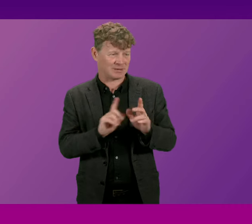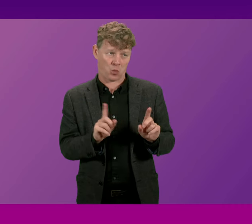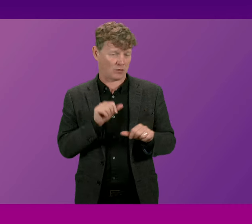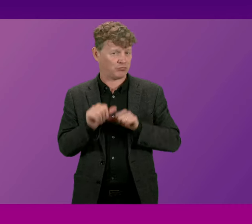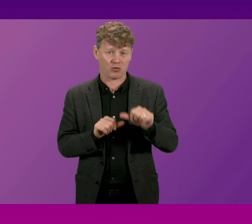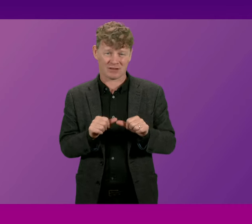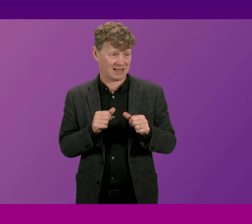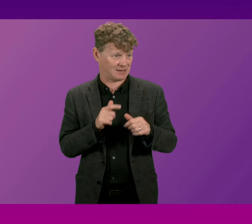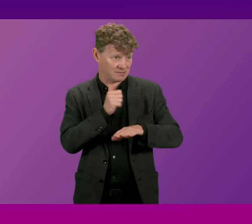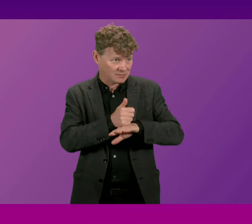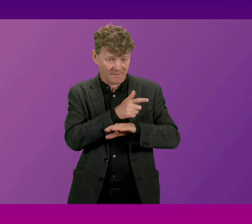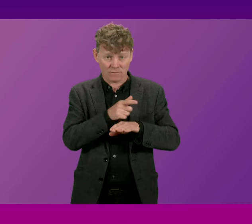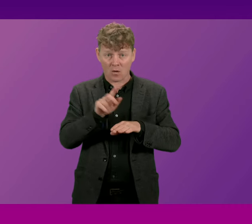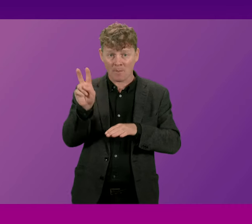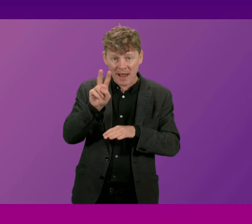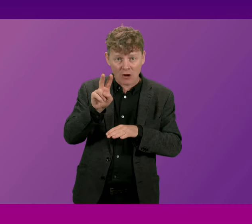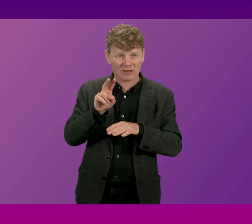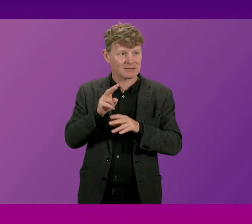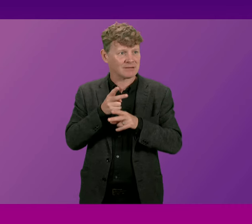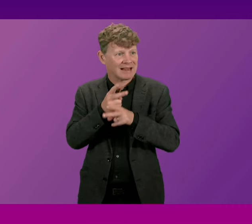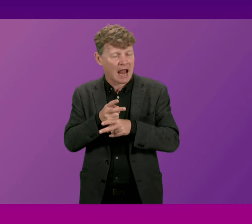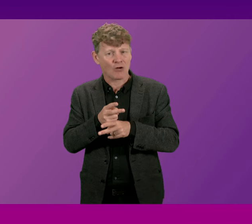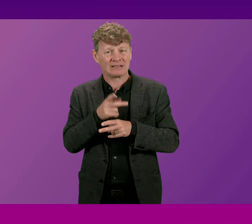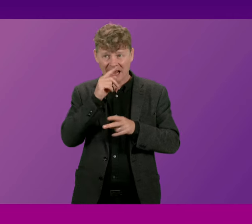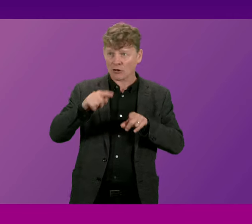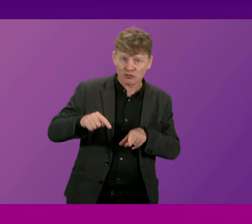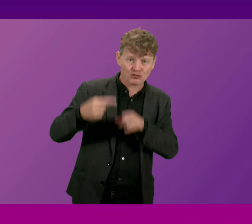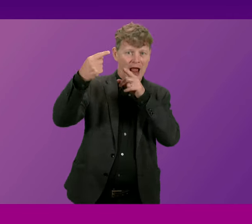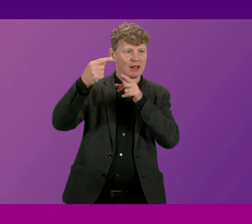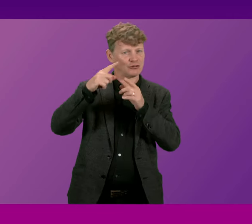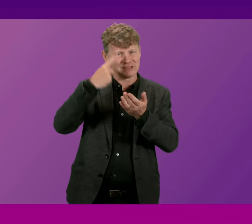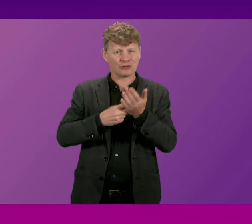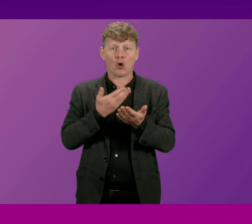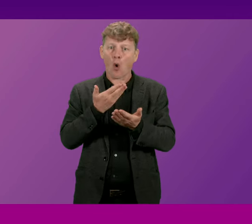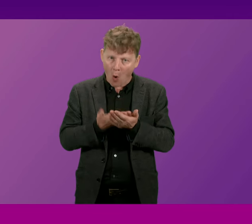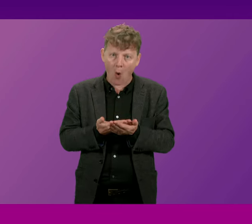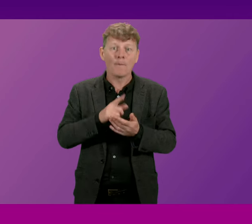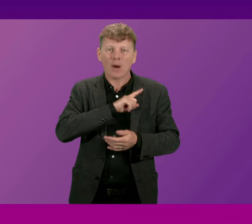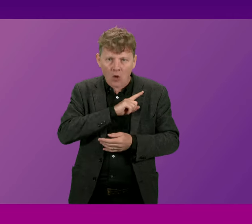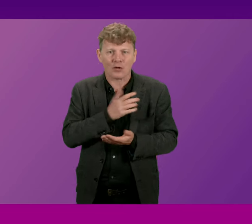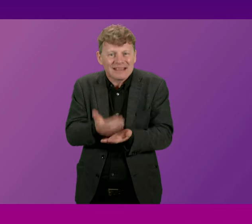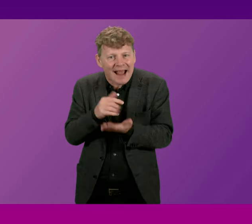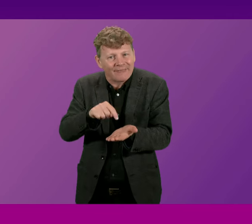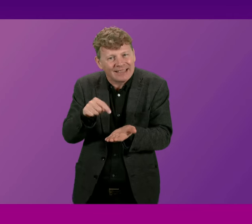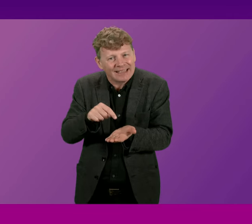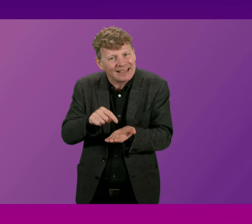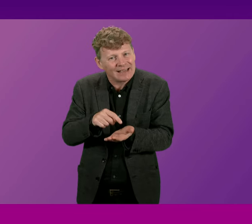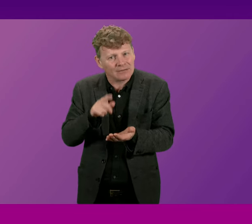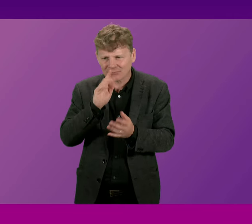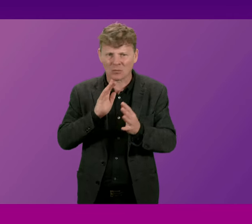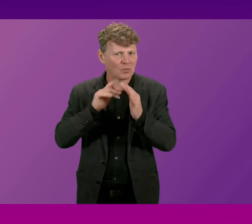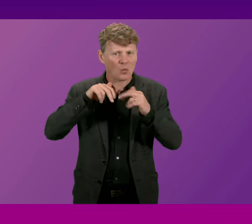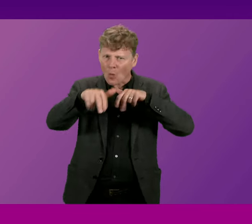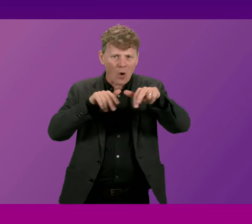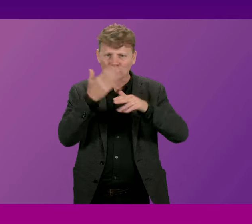parents carers and pupils to challenge decisions on safety grounds and challenge the local